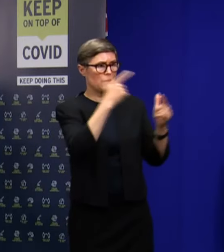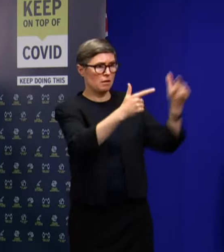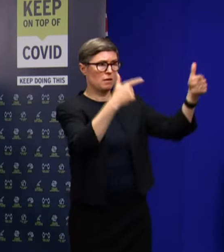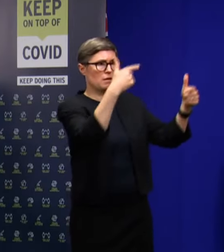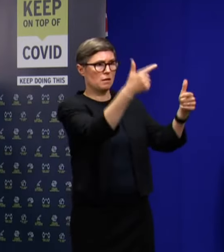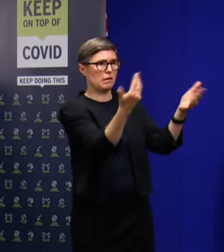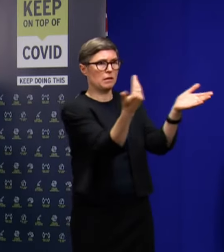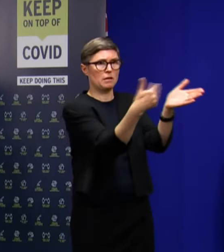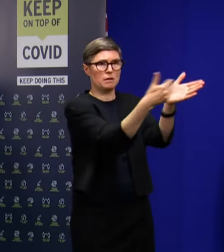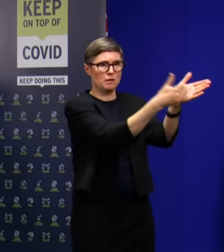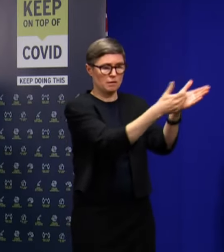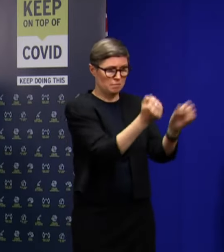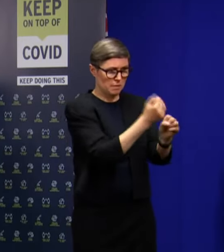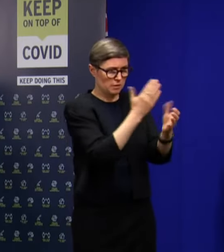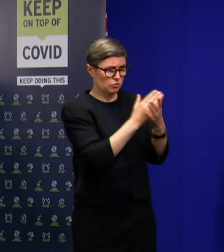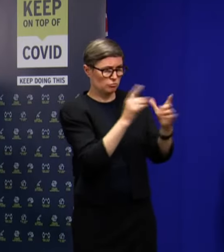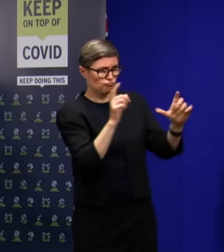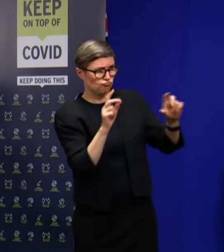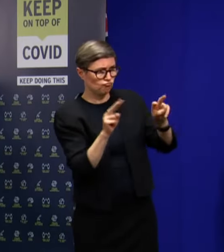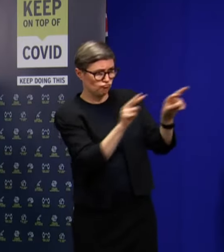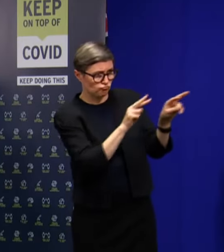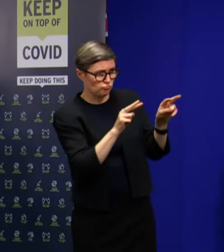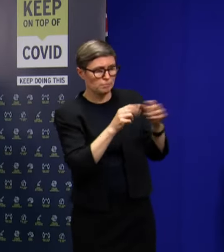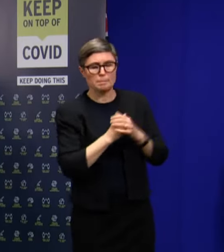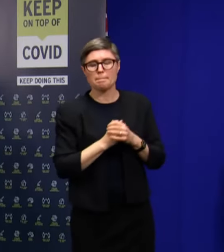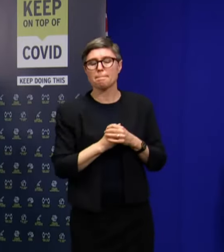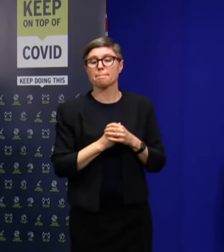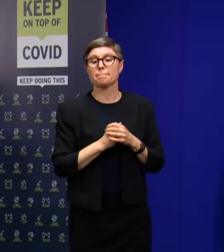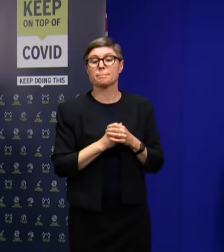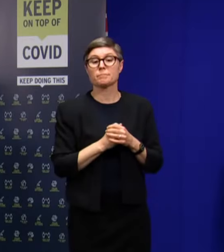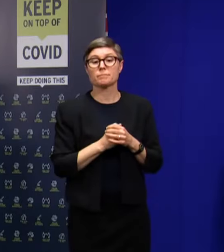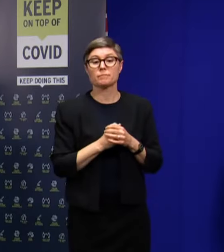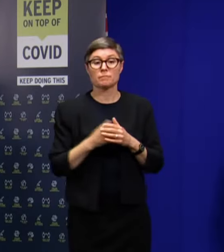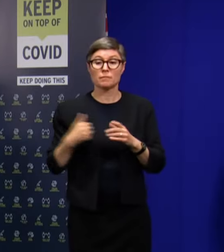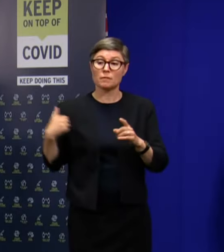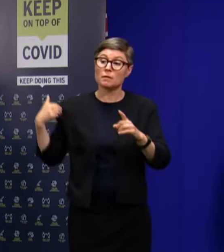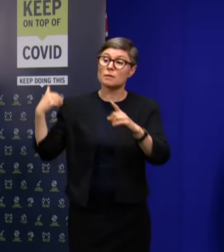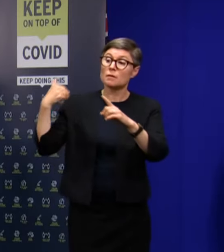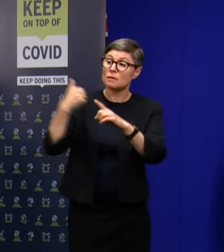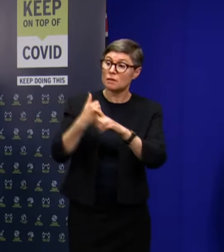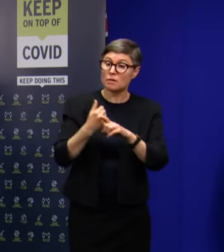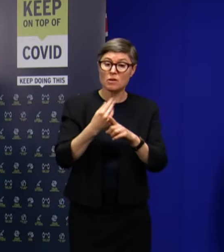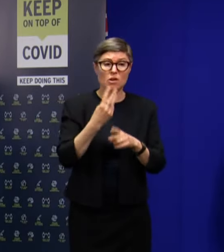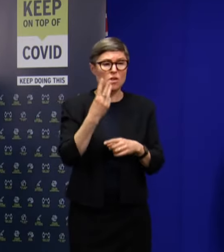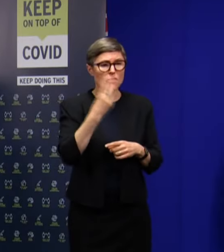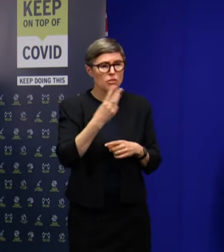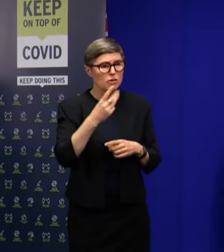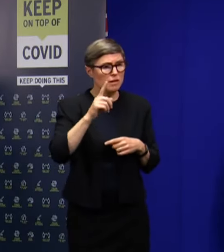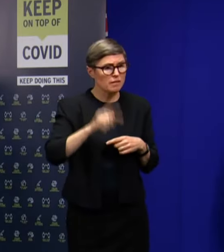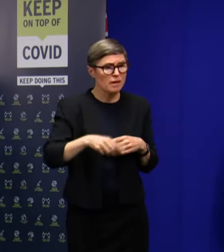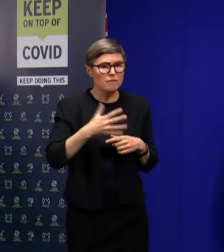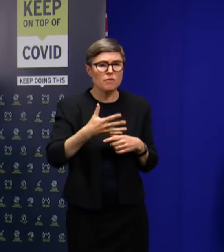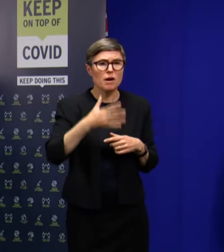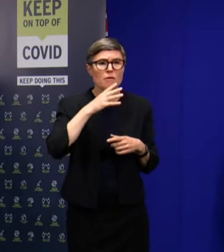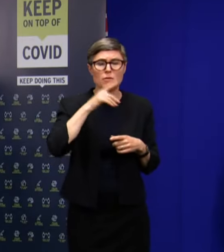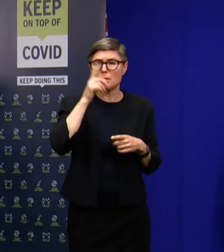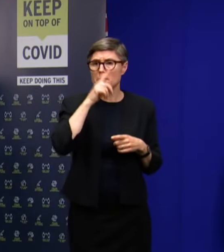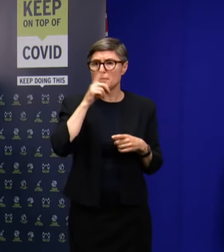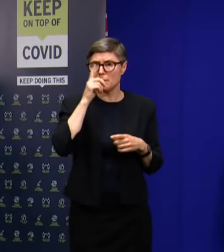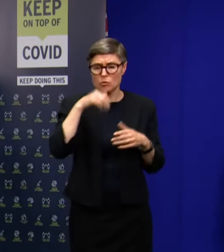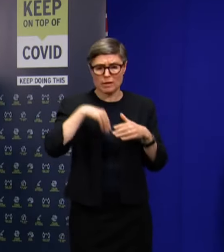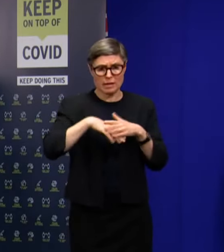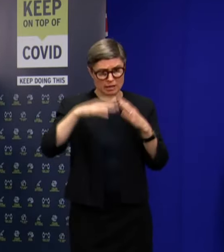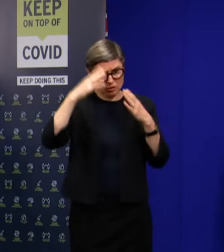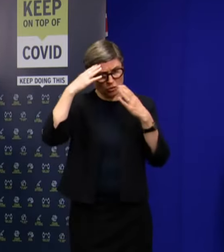I do want to make the point that we've had around 13 and a half thousand people through our quarantine hotels of which there have been three